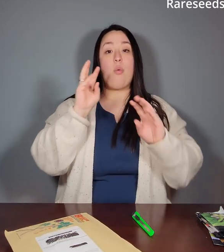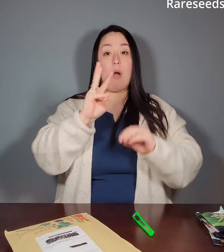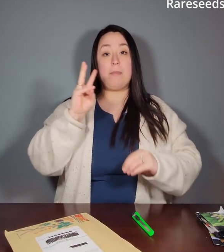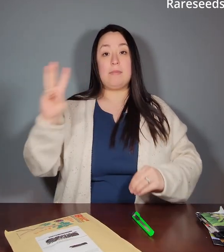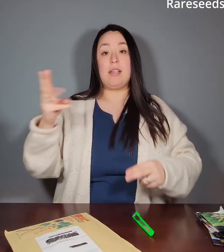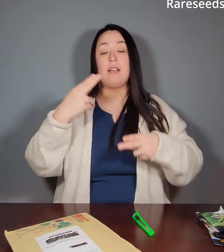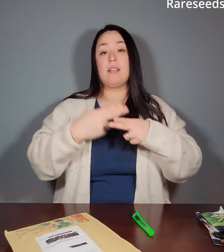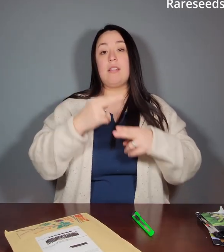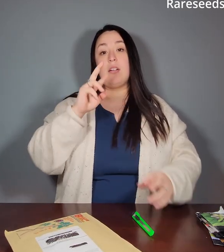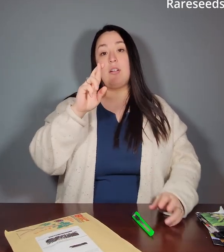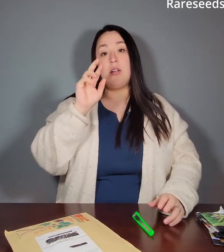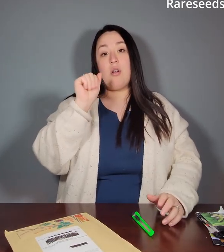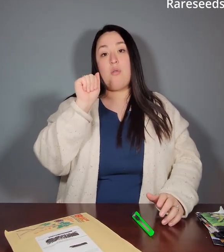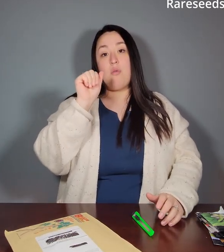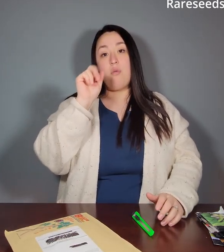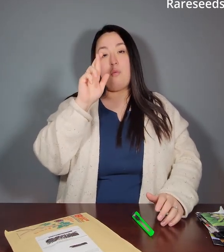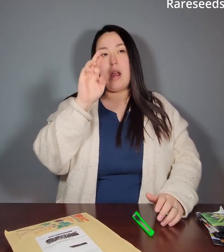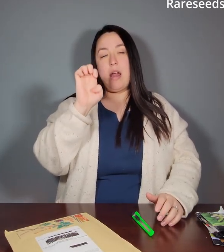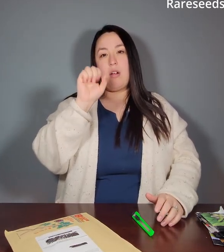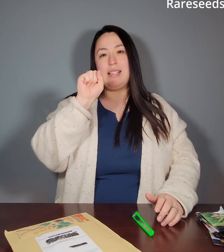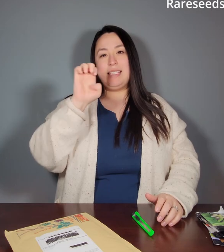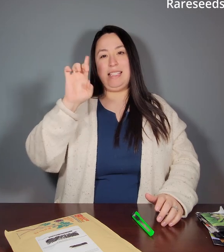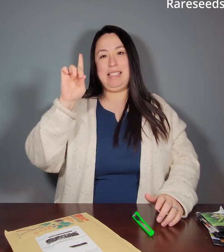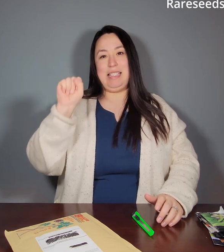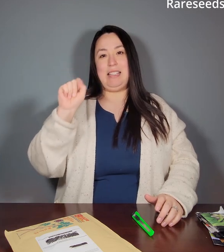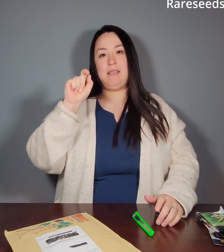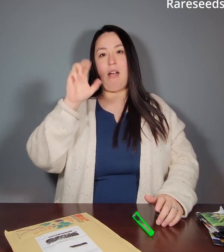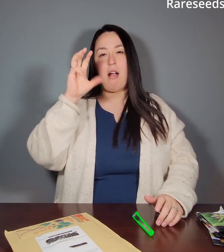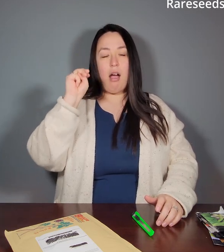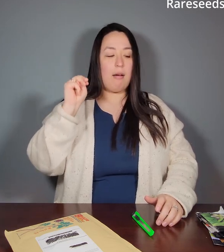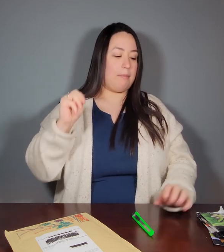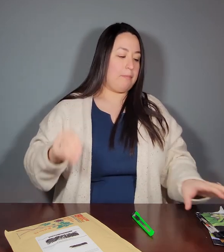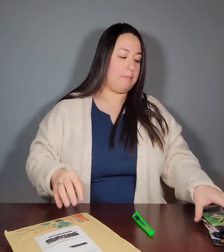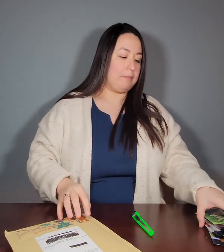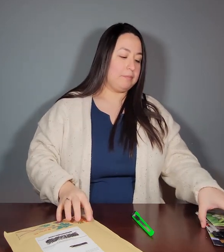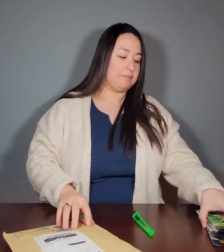Their website is called rareseeds.com